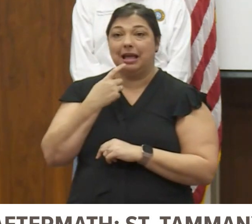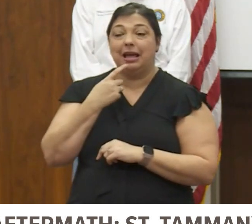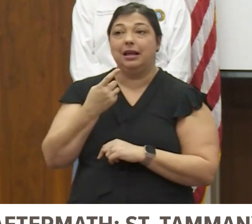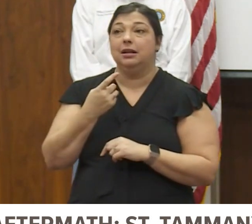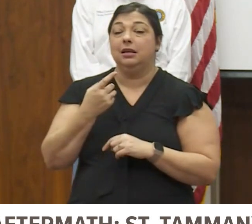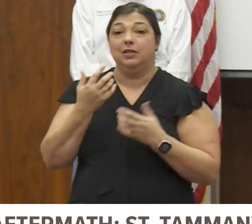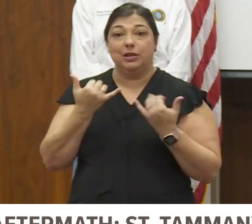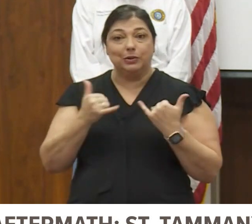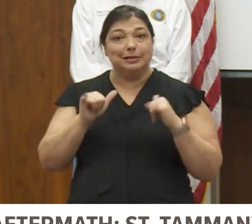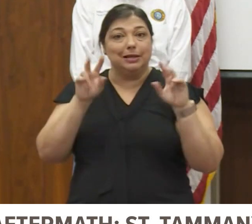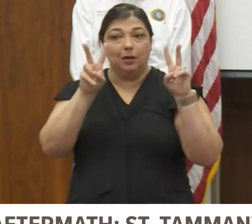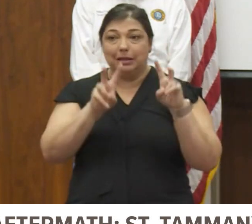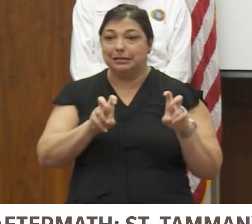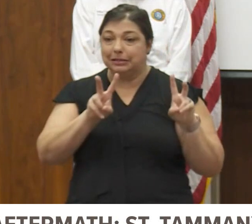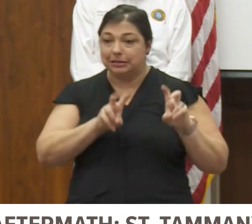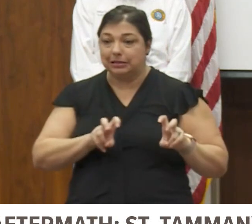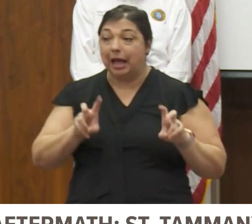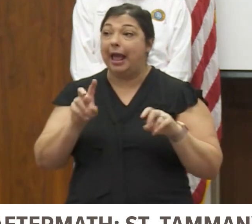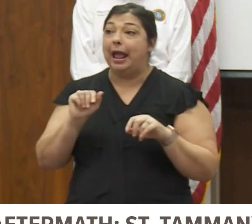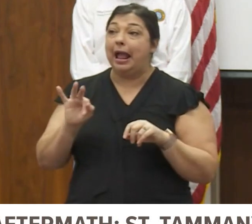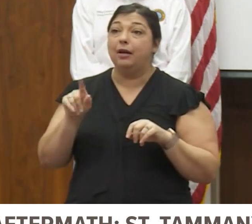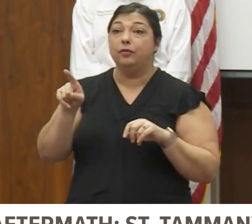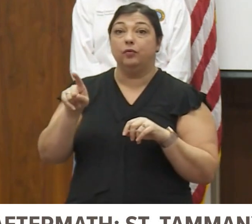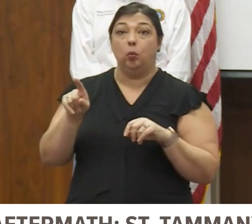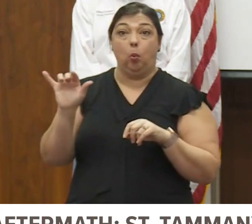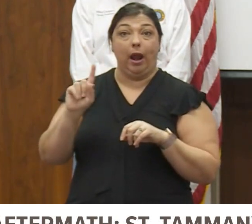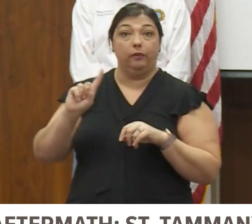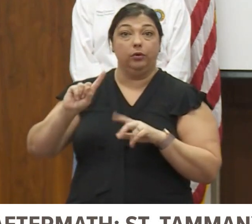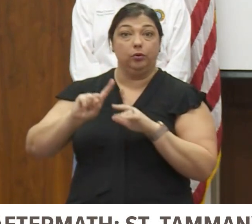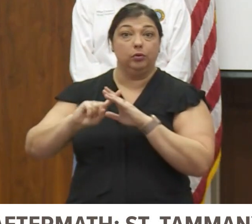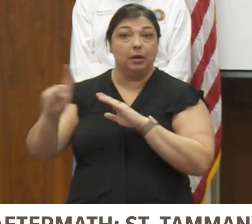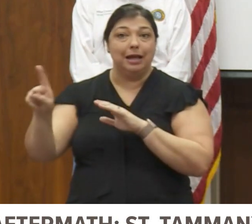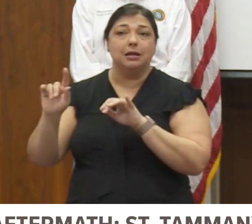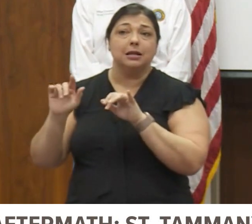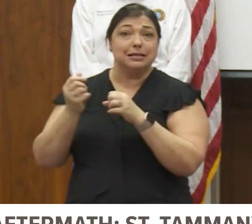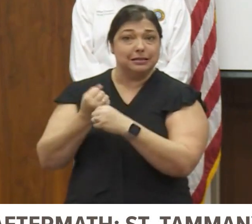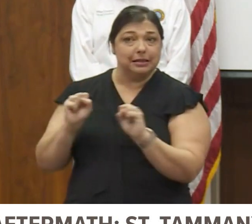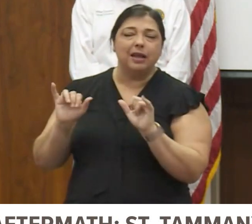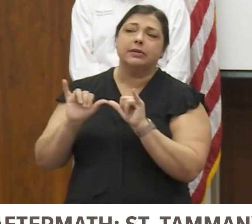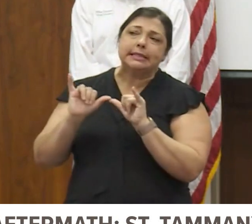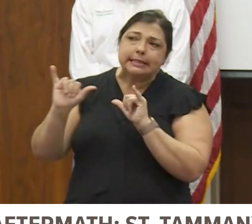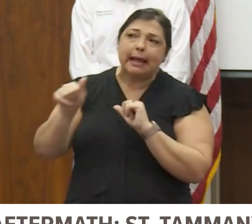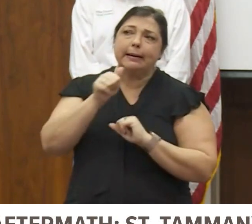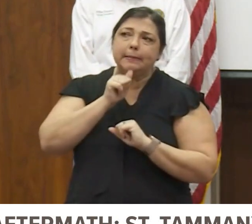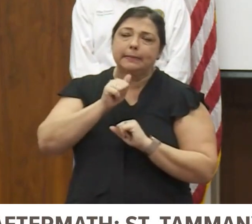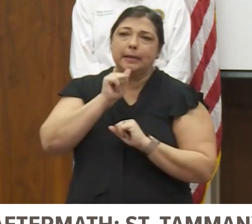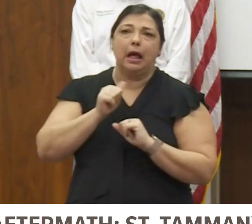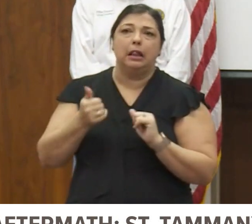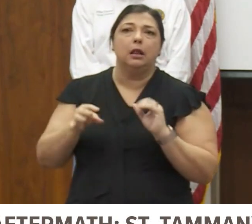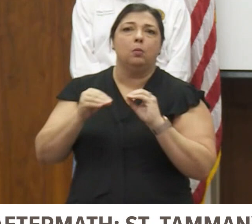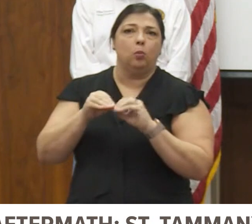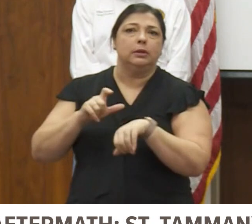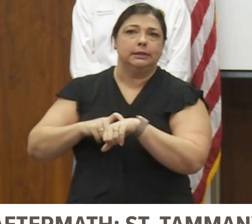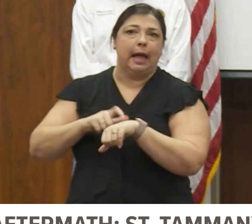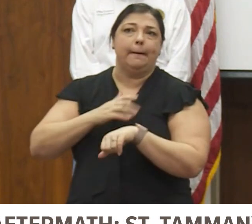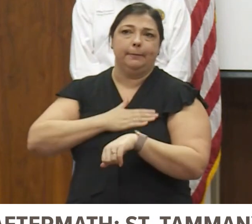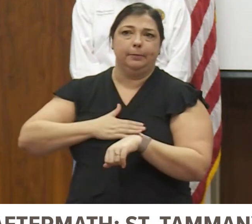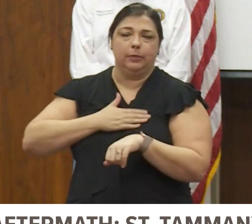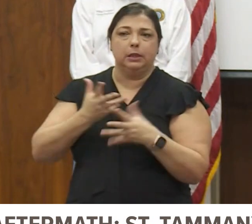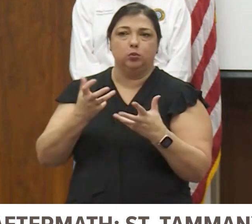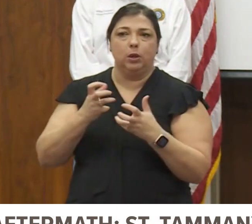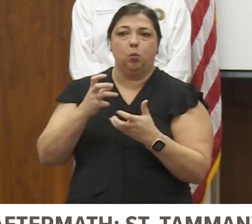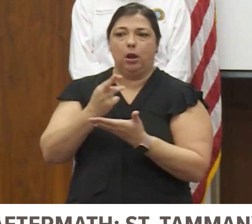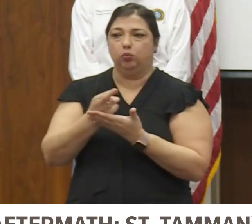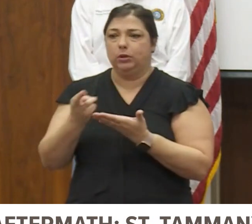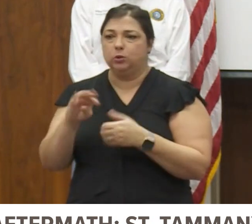They're doing their assessments. But if you're safe and secure where you are right now, just hold out a little bit longer, okay, until we get those resources completely